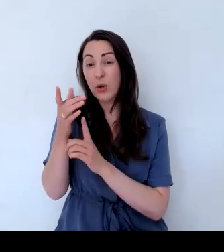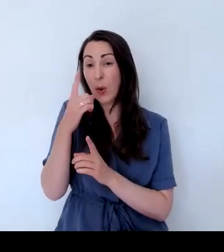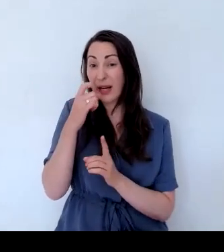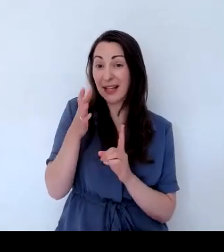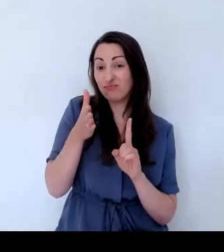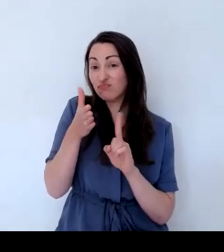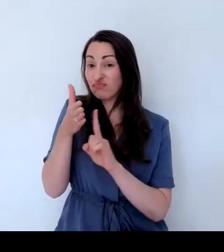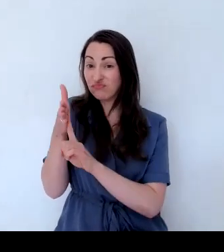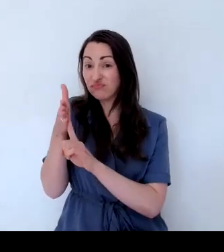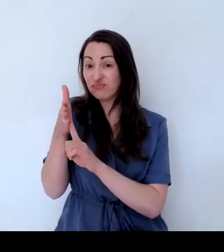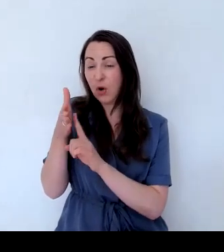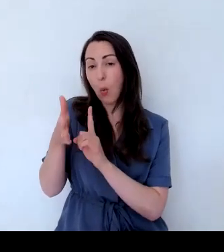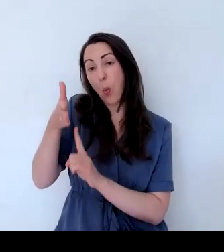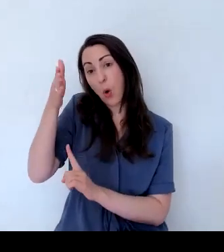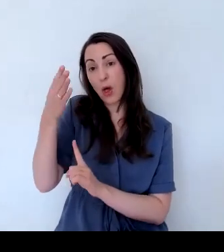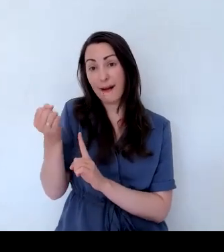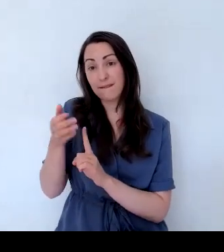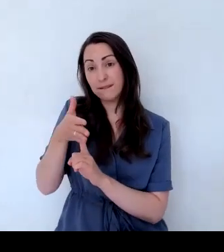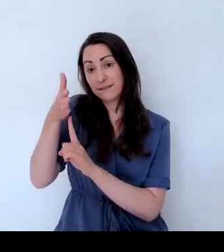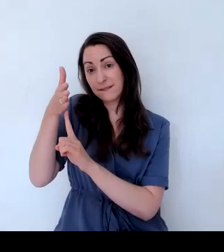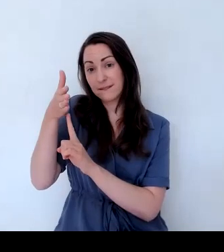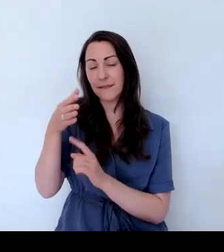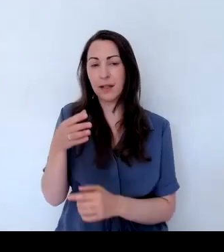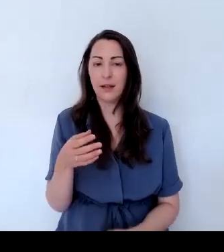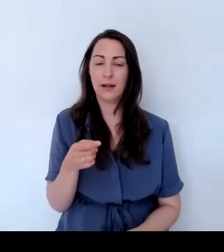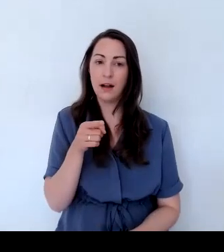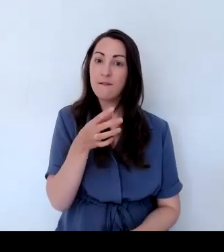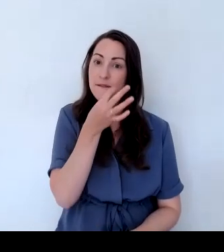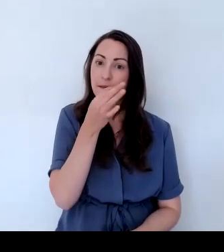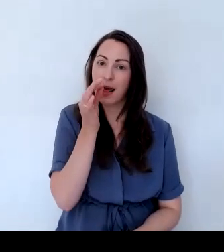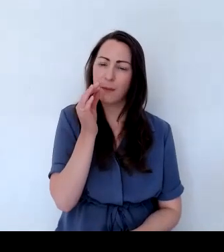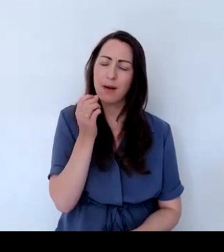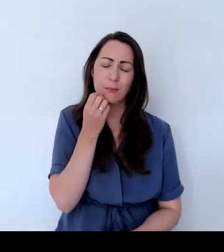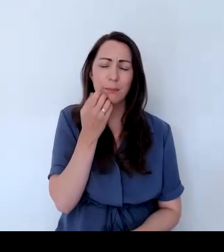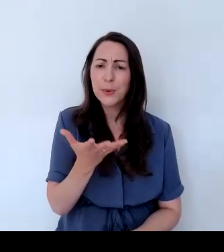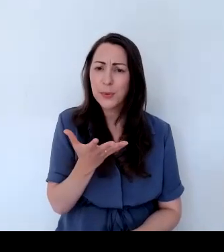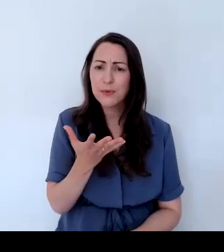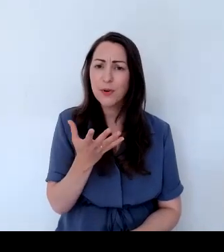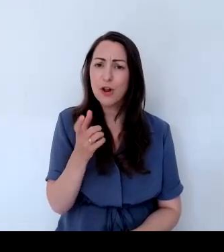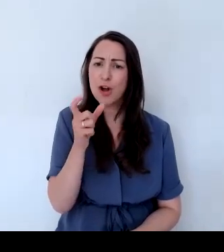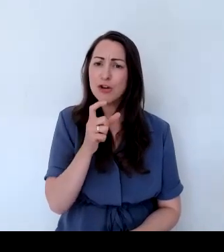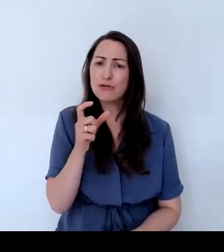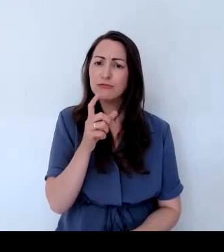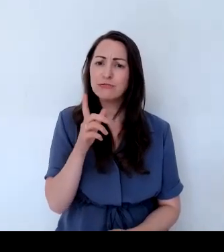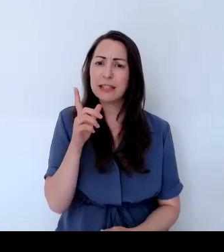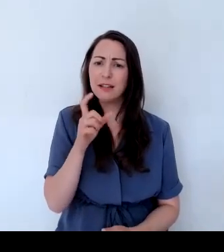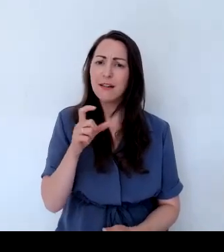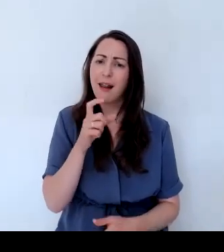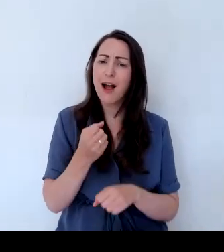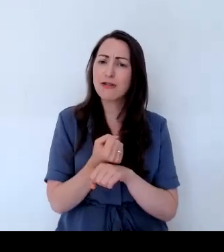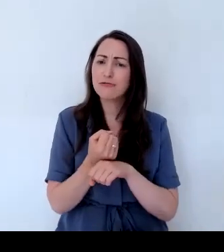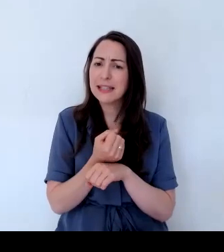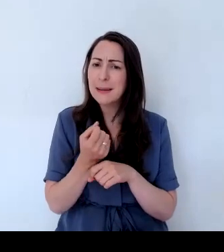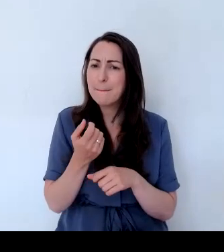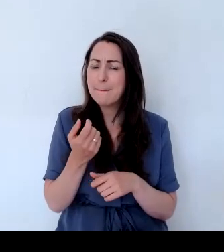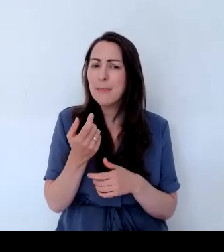And it produces a lovely creamy coloured flower, followed by a berry. And the berry is really